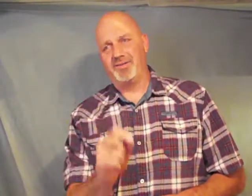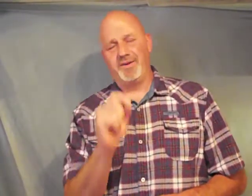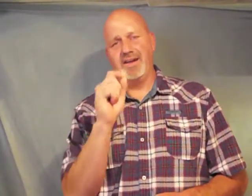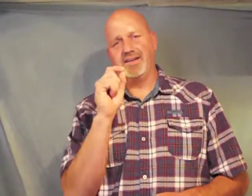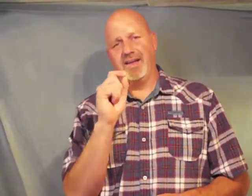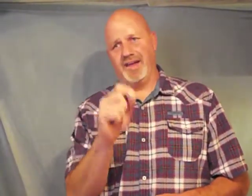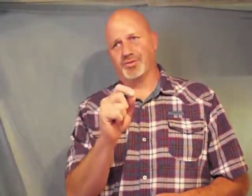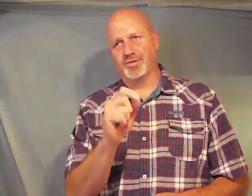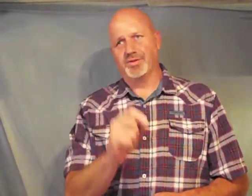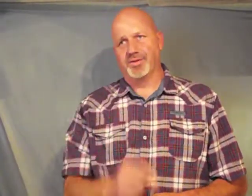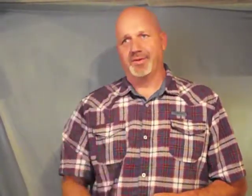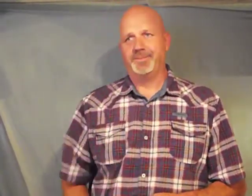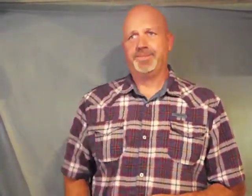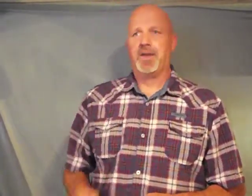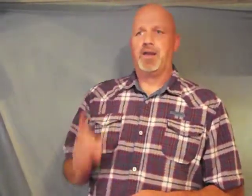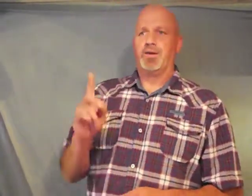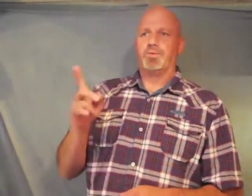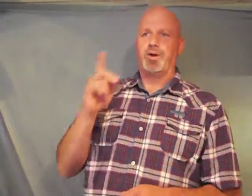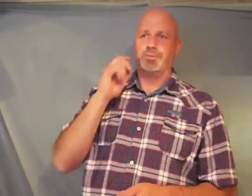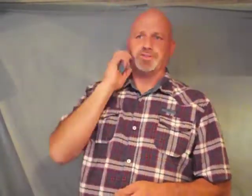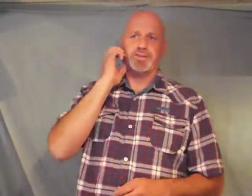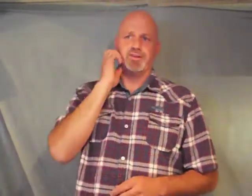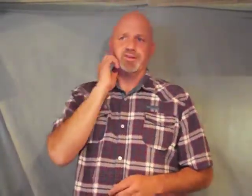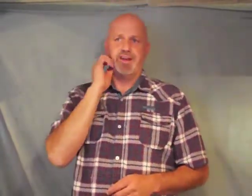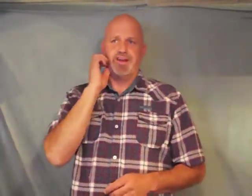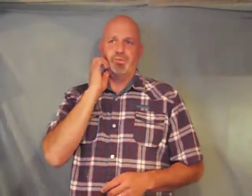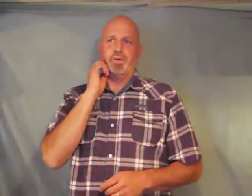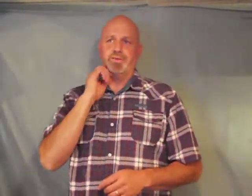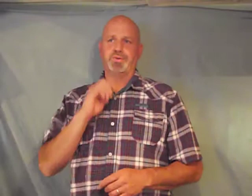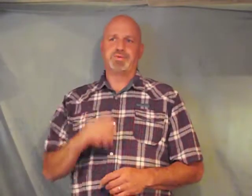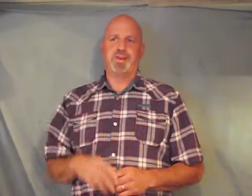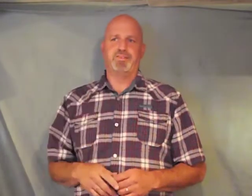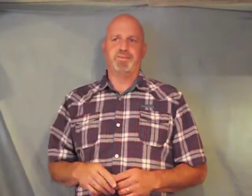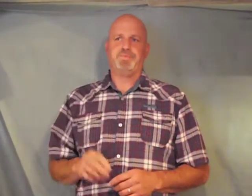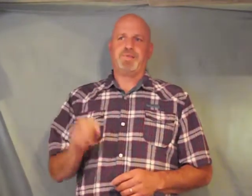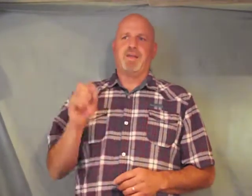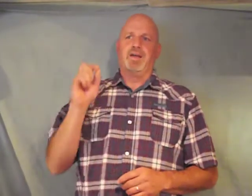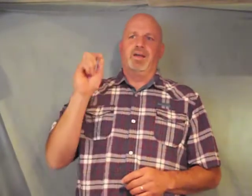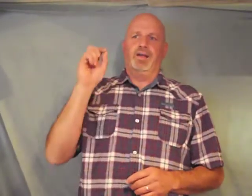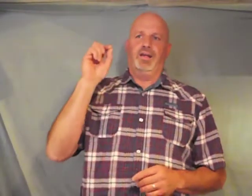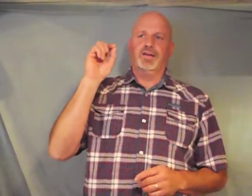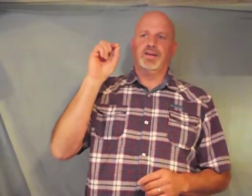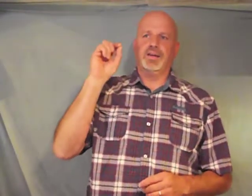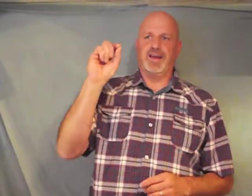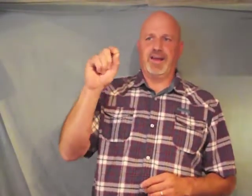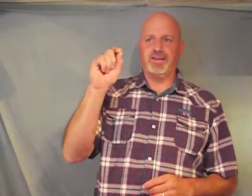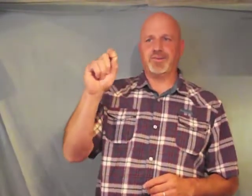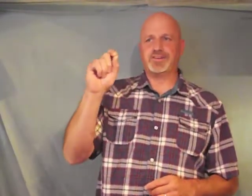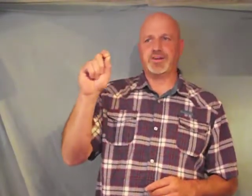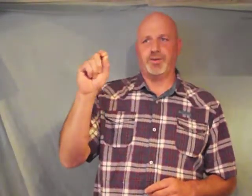faith and truth Romans 13 1 through 7 let every soul